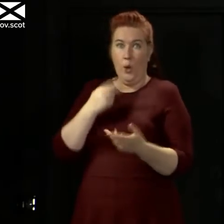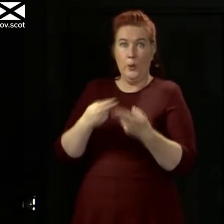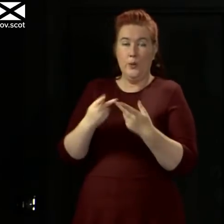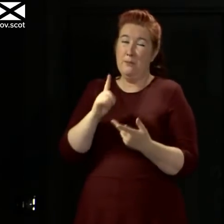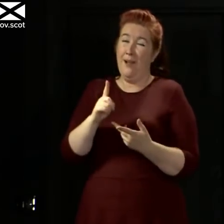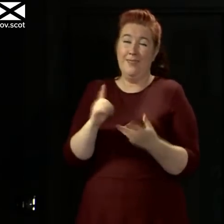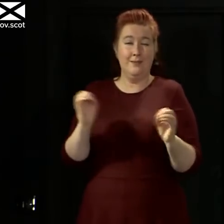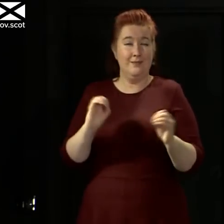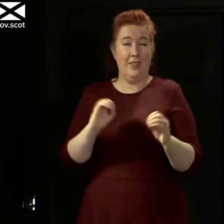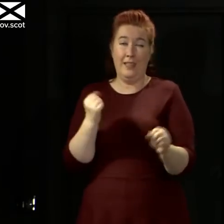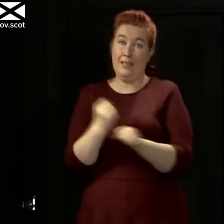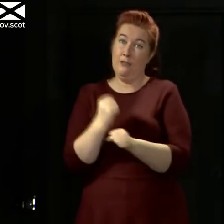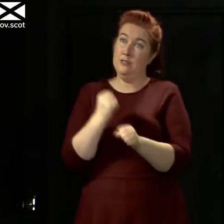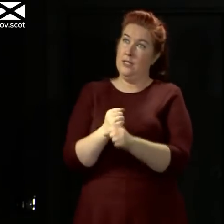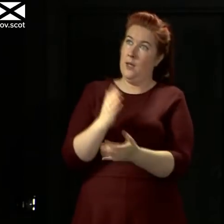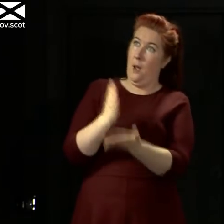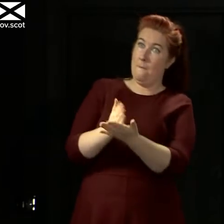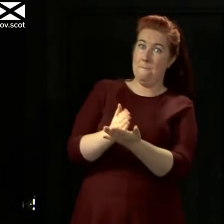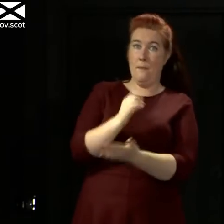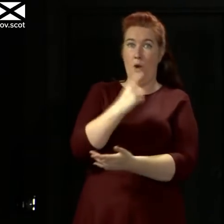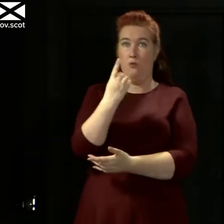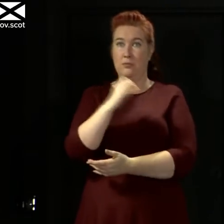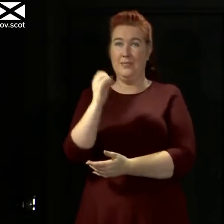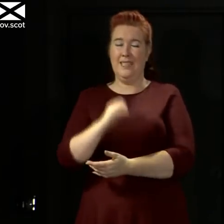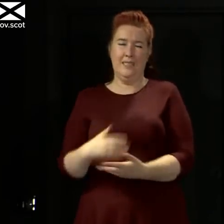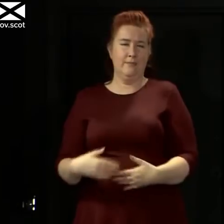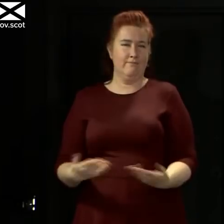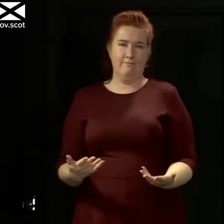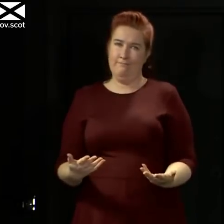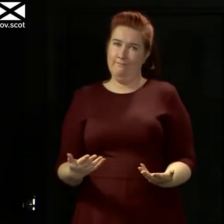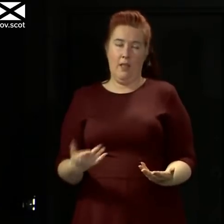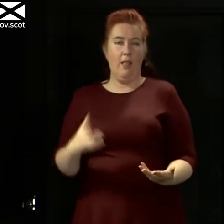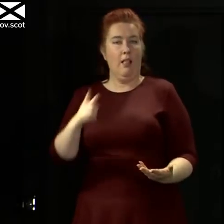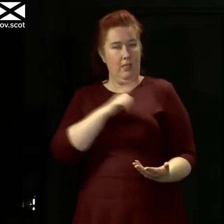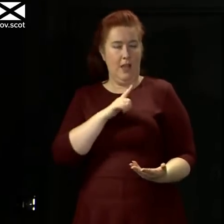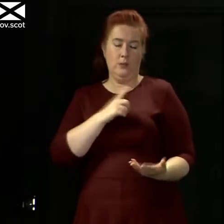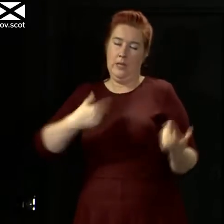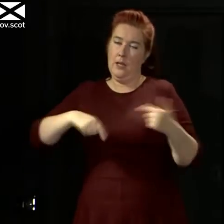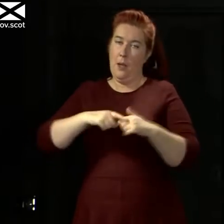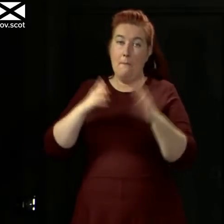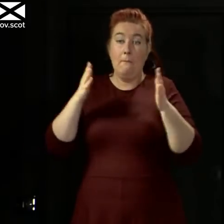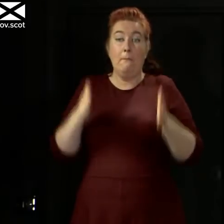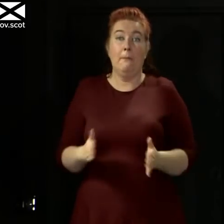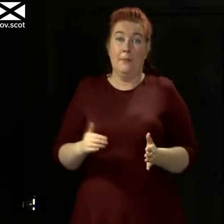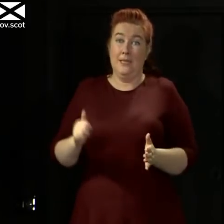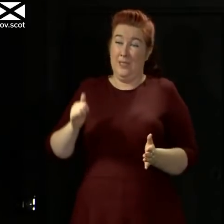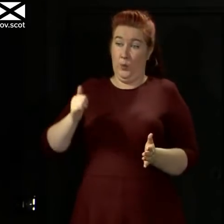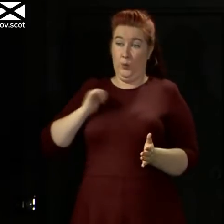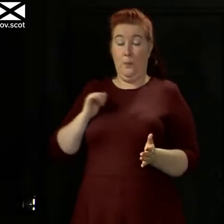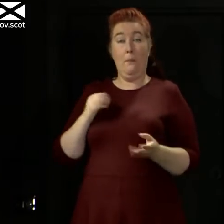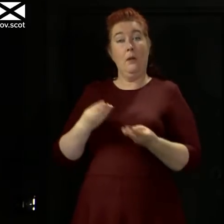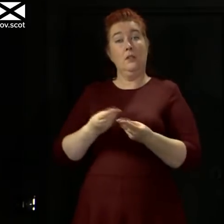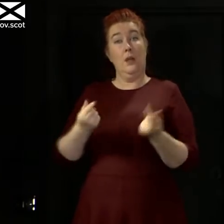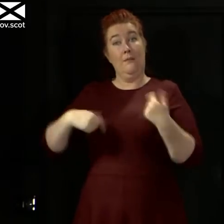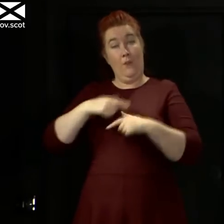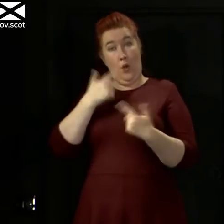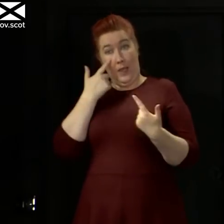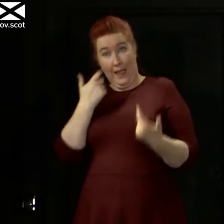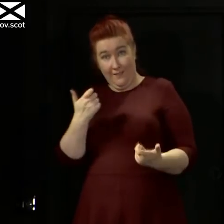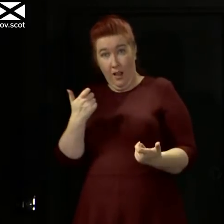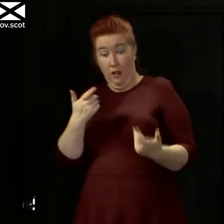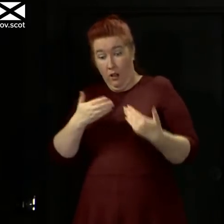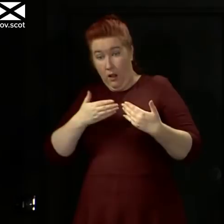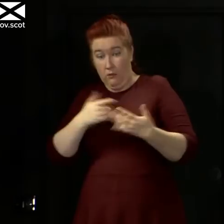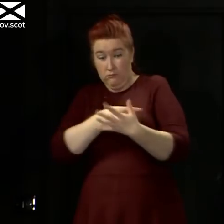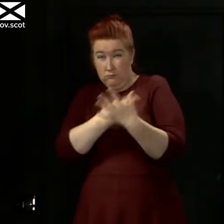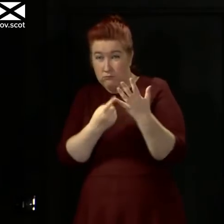guaranteed. And we, therefore, have to assume that some of the precautions that we're living with right now will be with us for